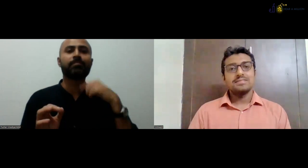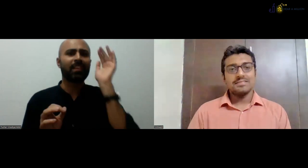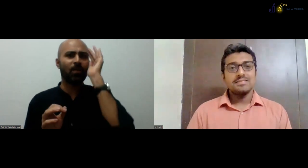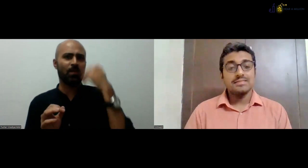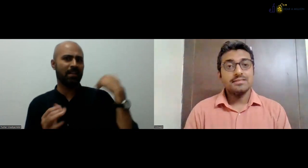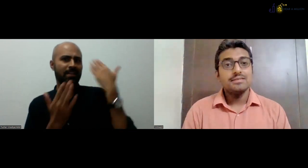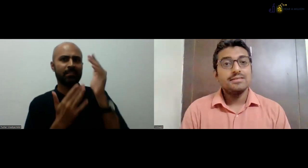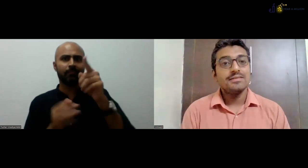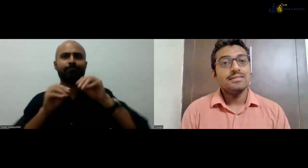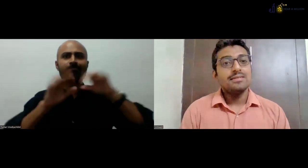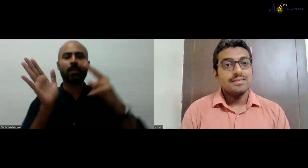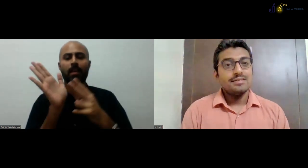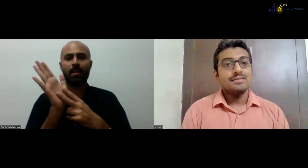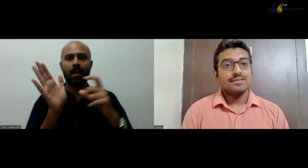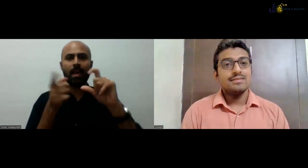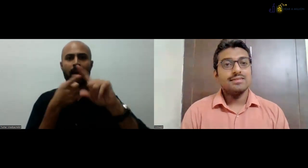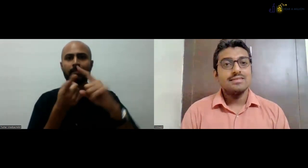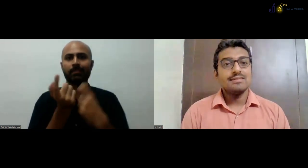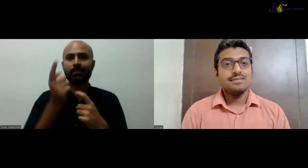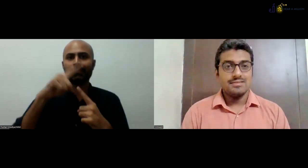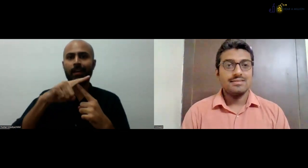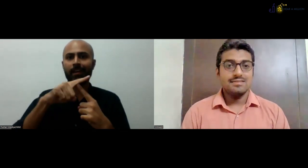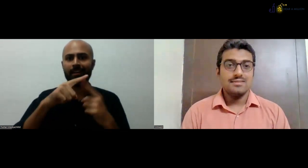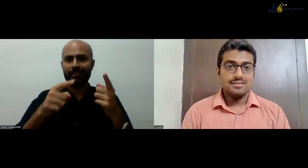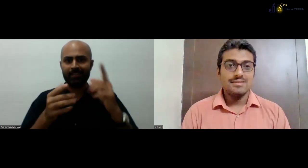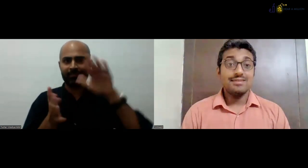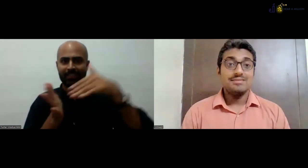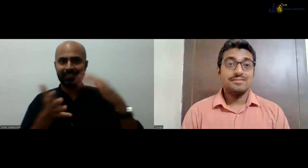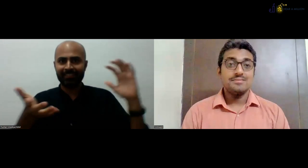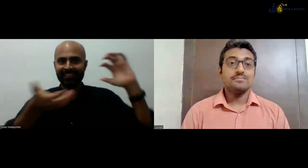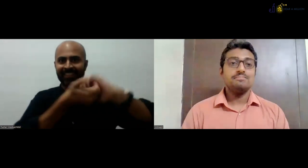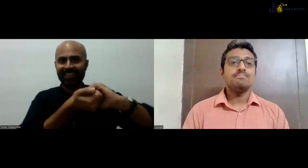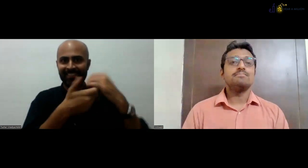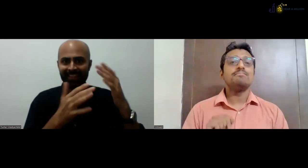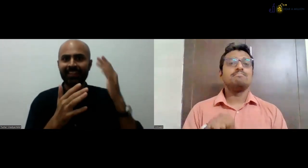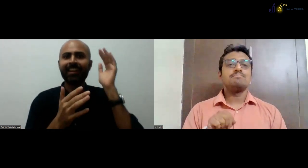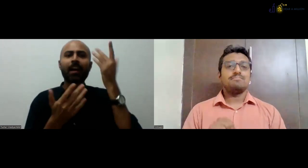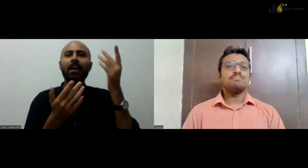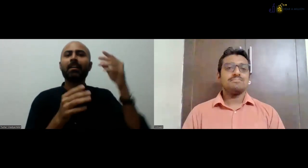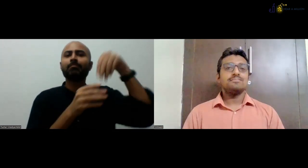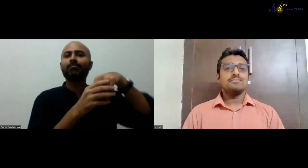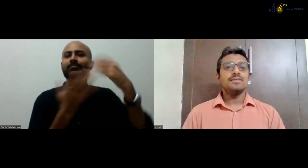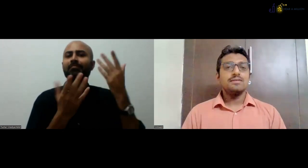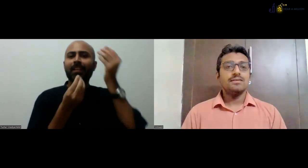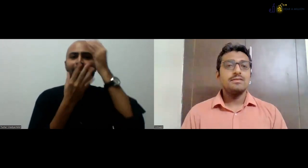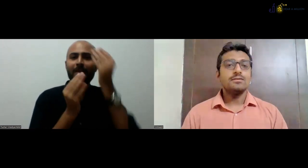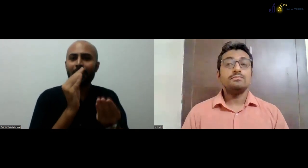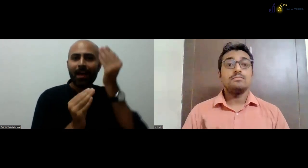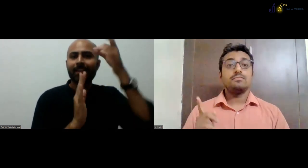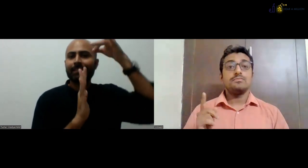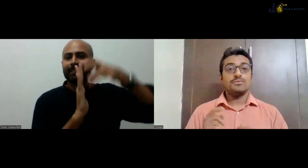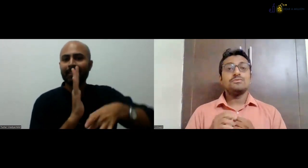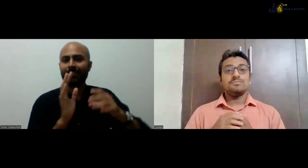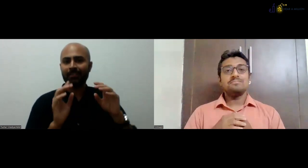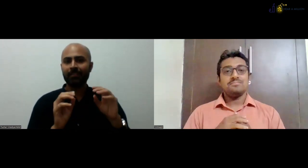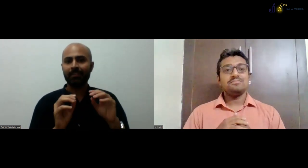ISLRTC. Wow. So I heard that NCRT and ISLRTC have had a collaboration. Can